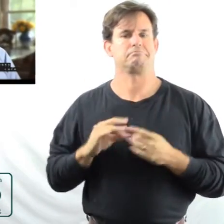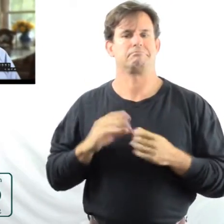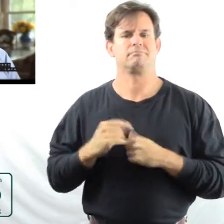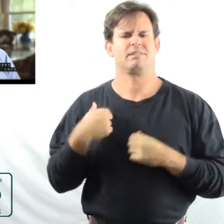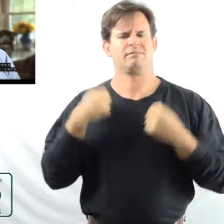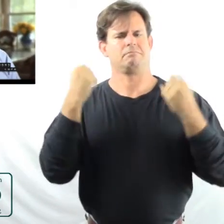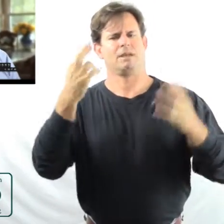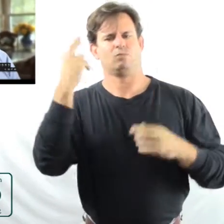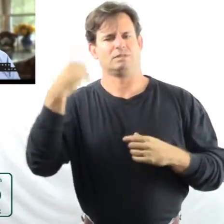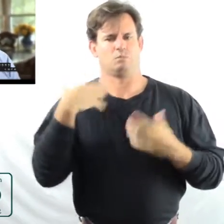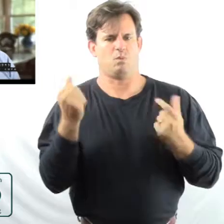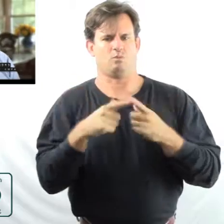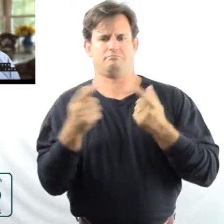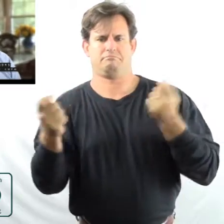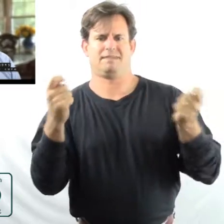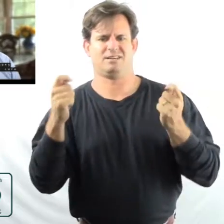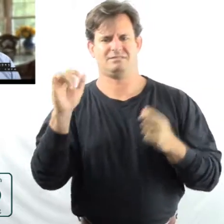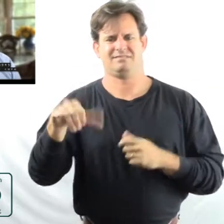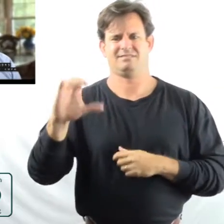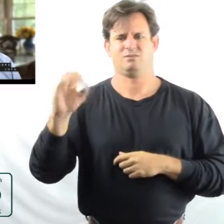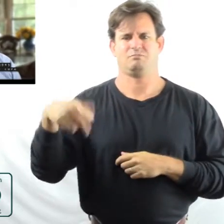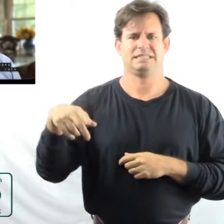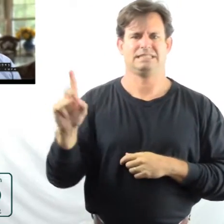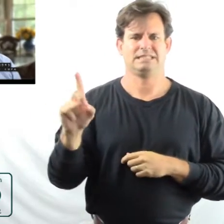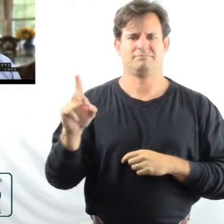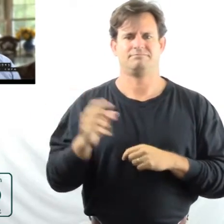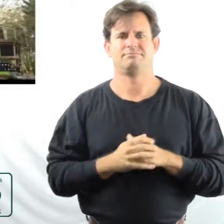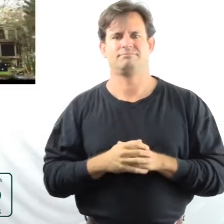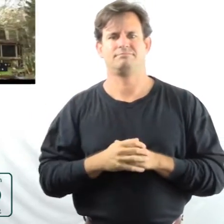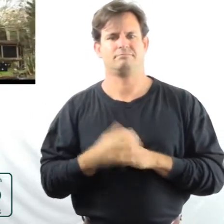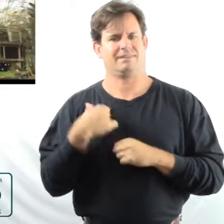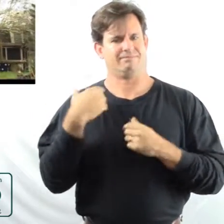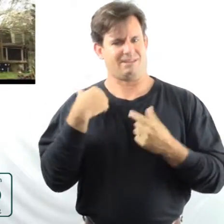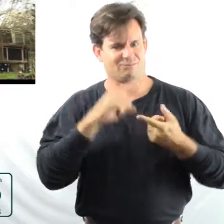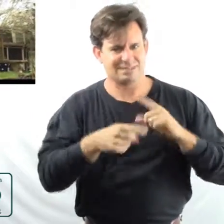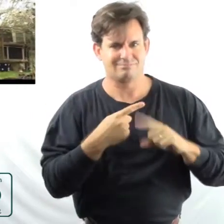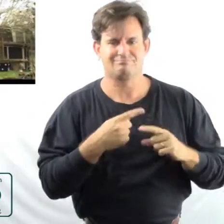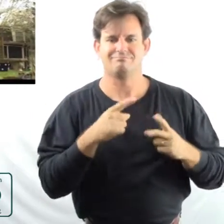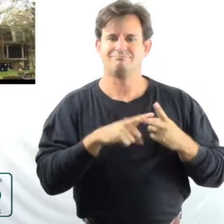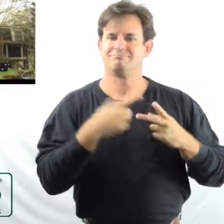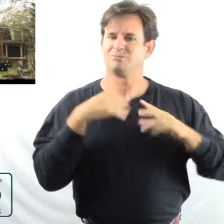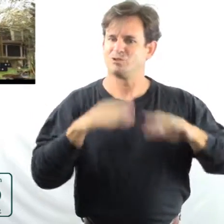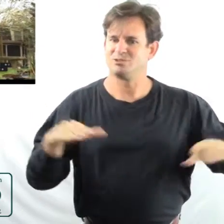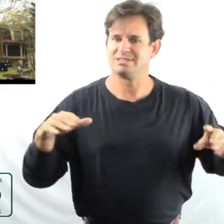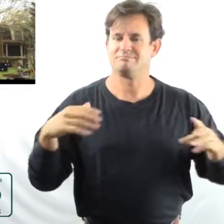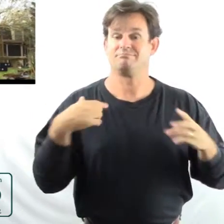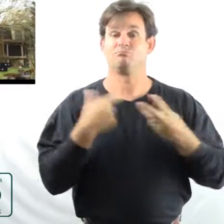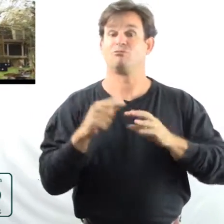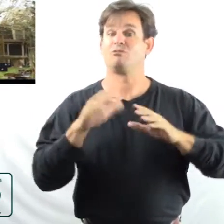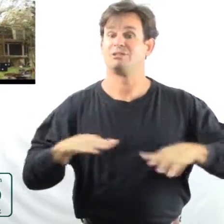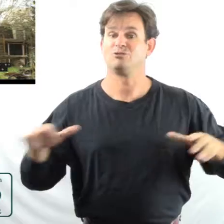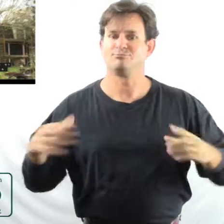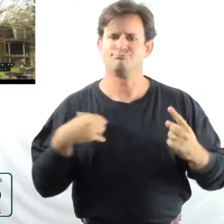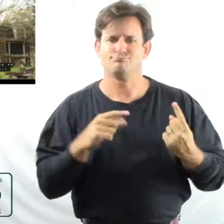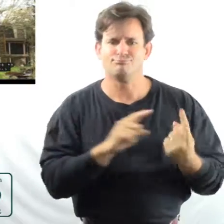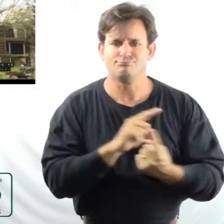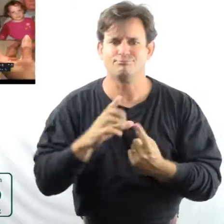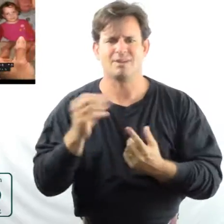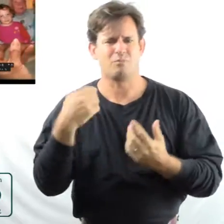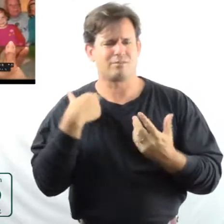I want to manage the COPD. I have my friends. I have my children, my grandchildren. I want